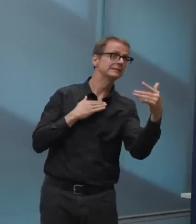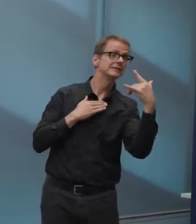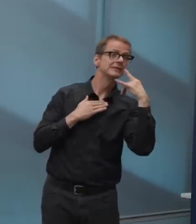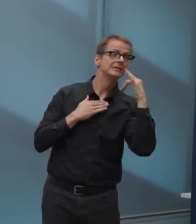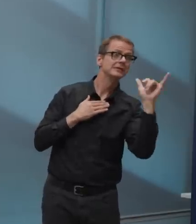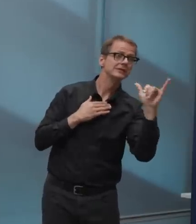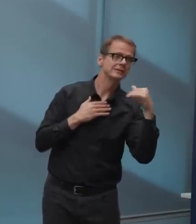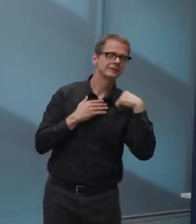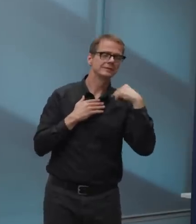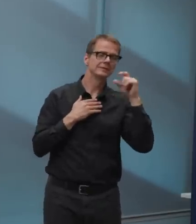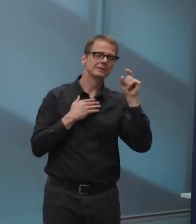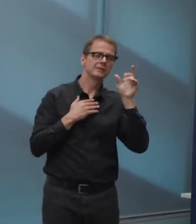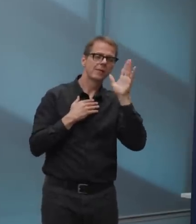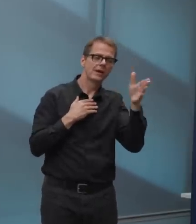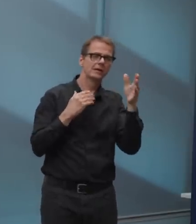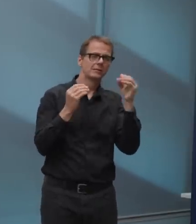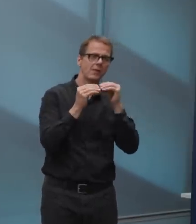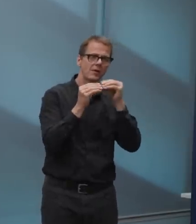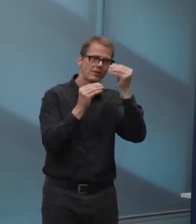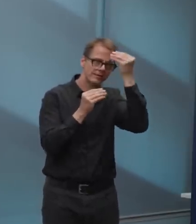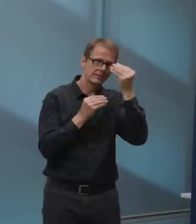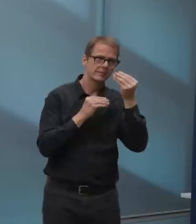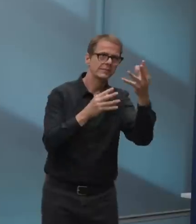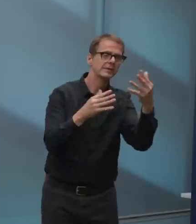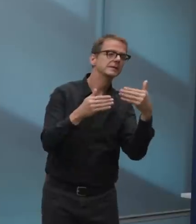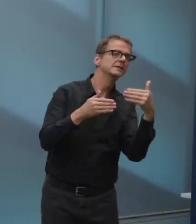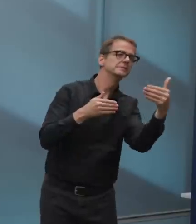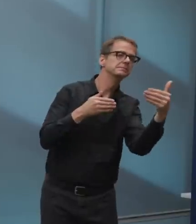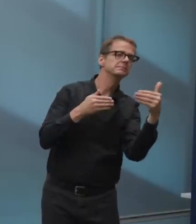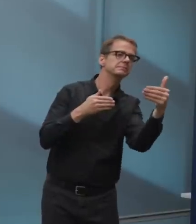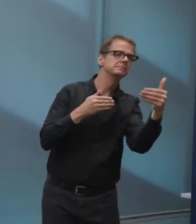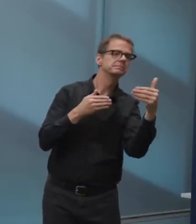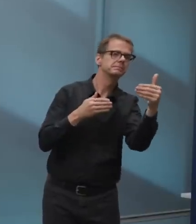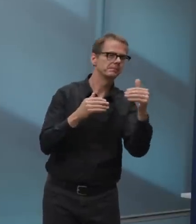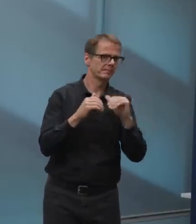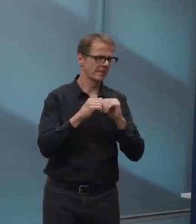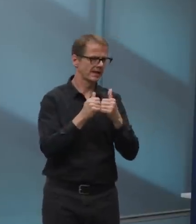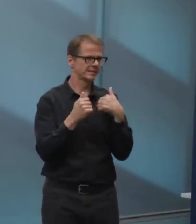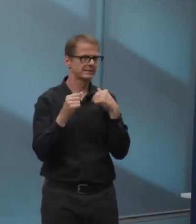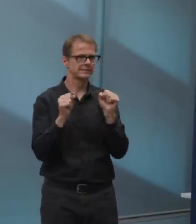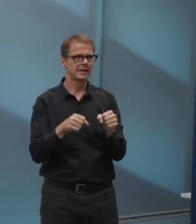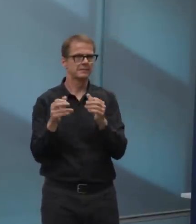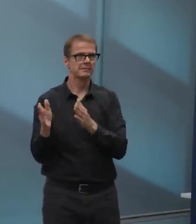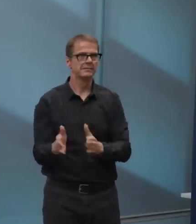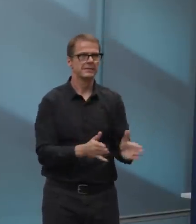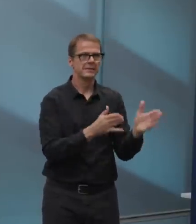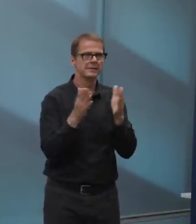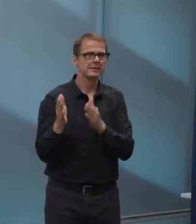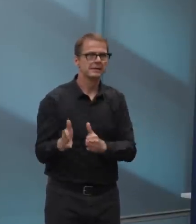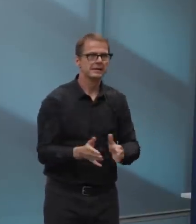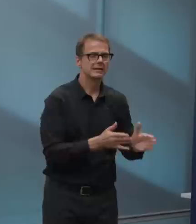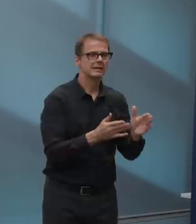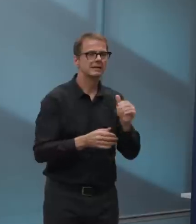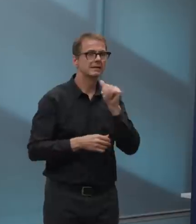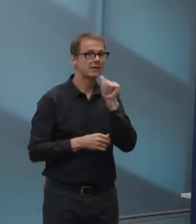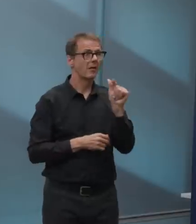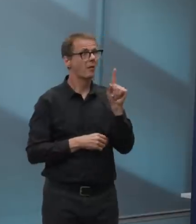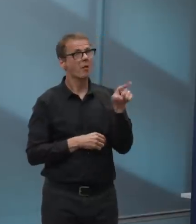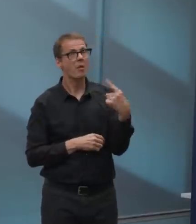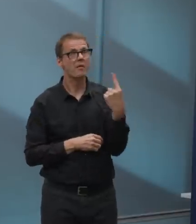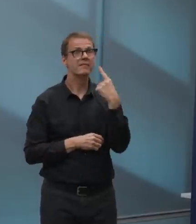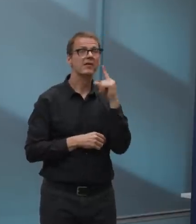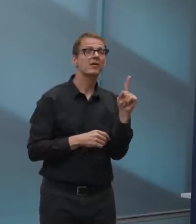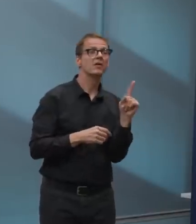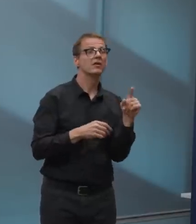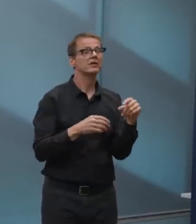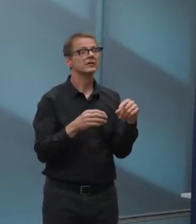and given that we're going to have to put potentially more buses on, uh, than we have now in order to accommodate more